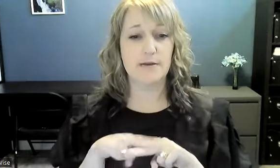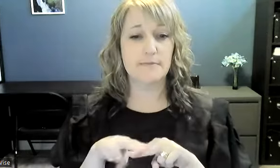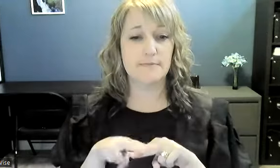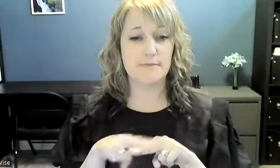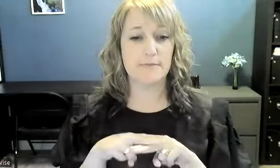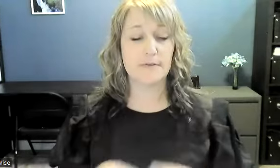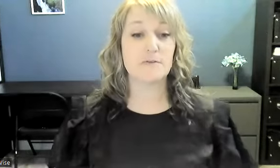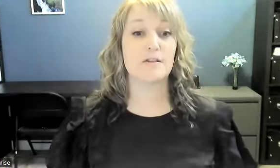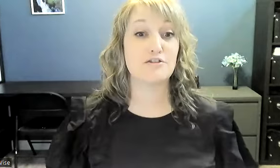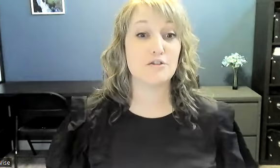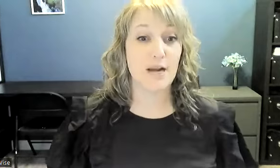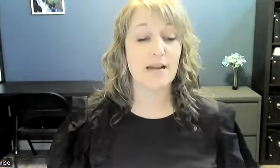let's train